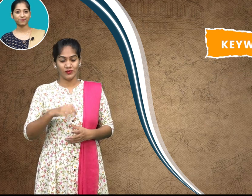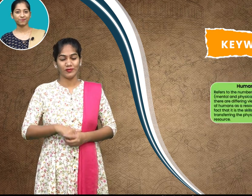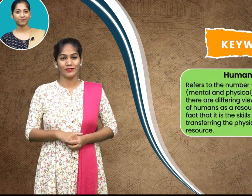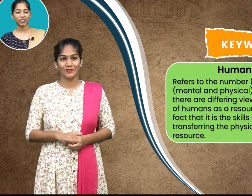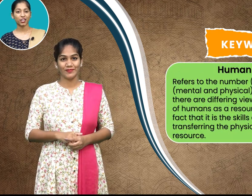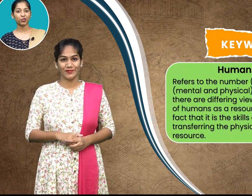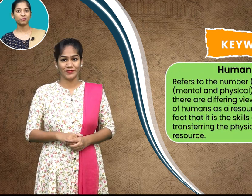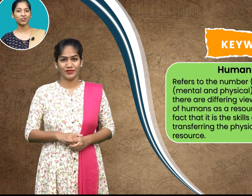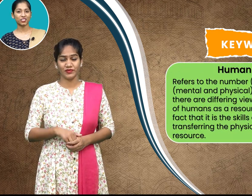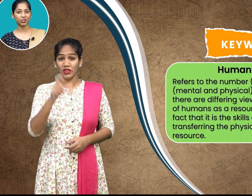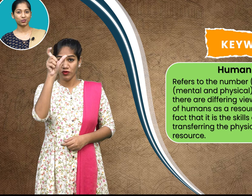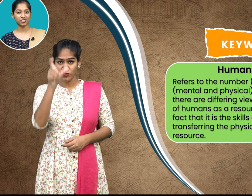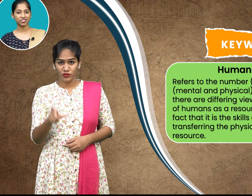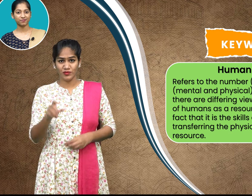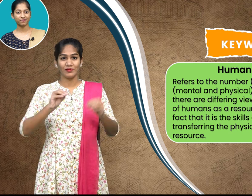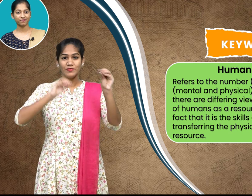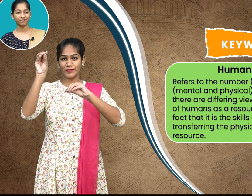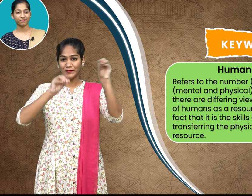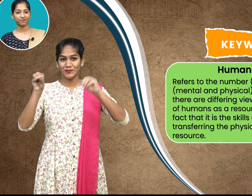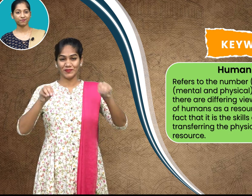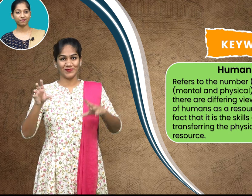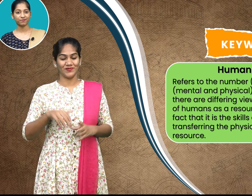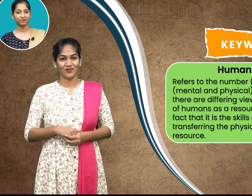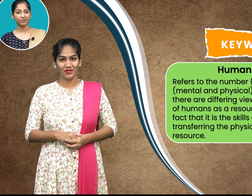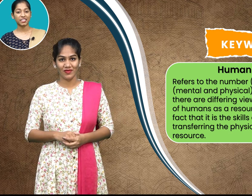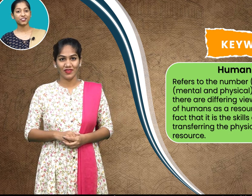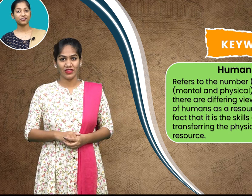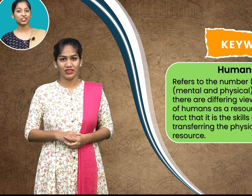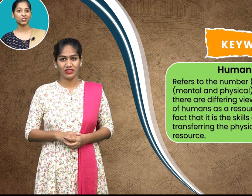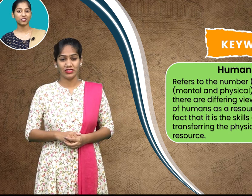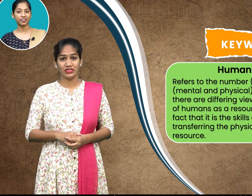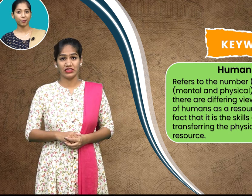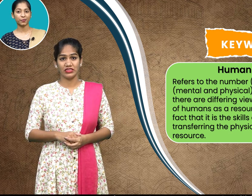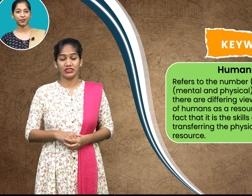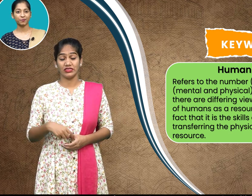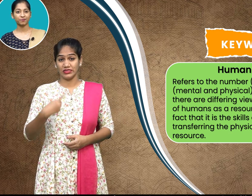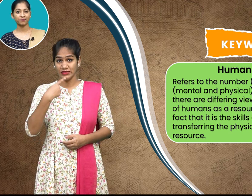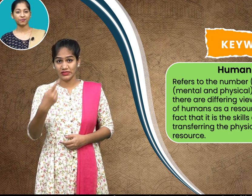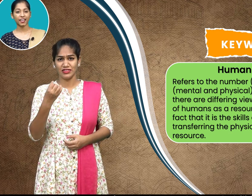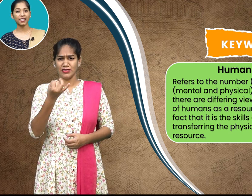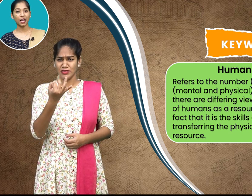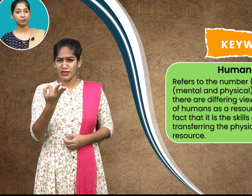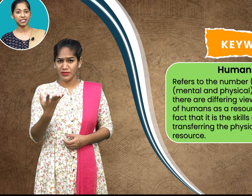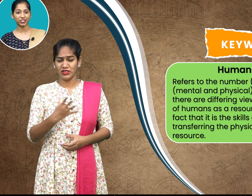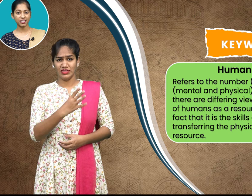human resource refers to the number and abilities